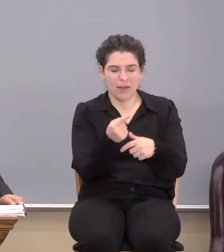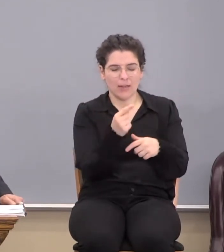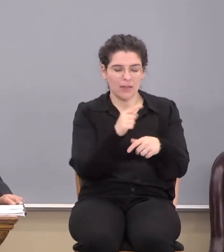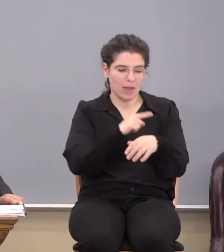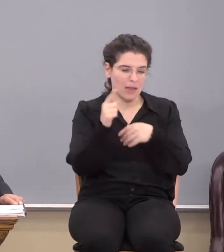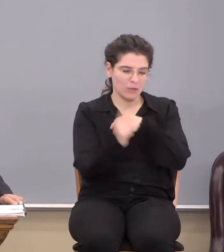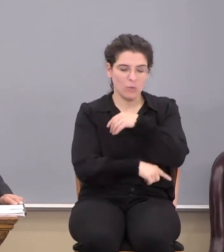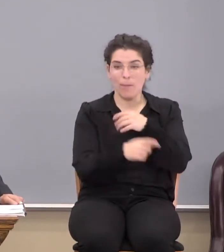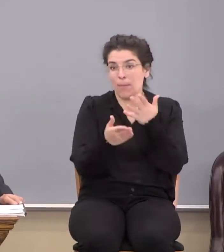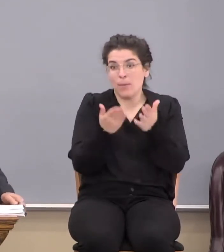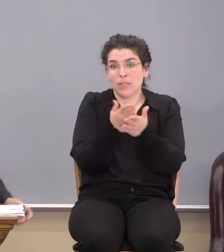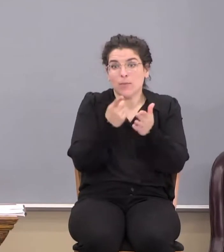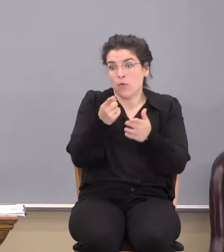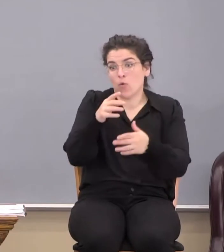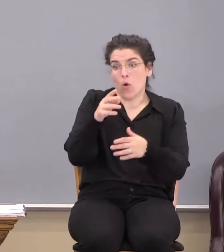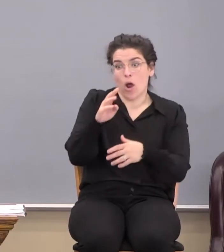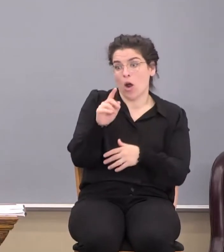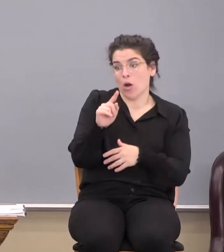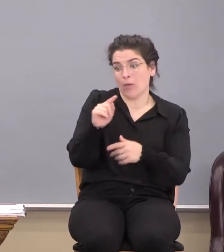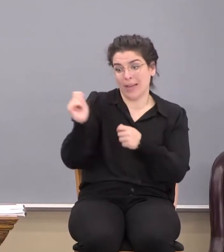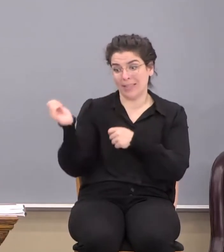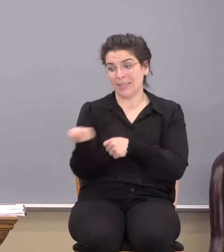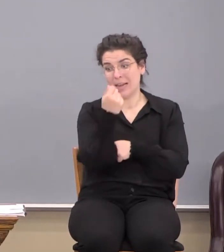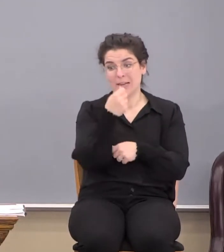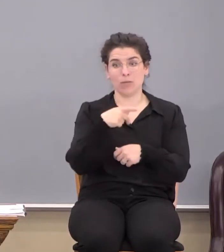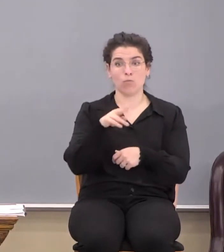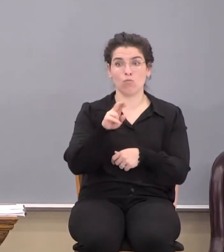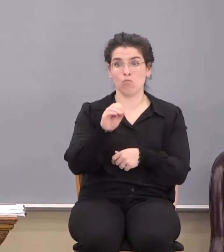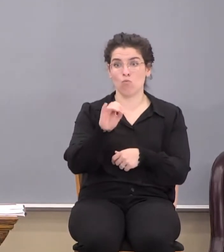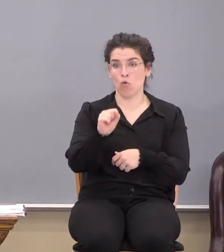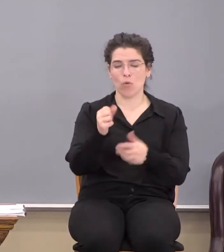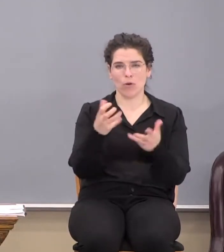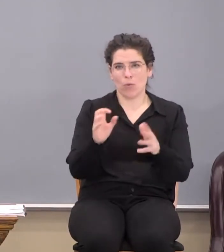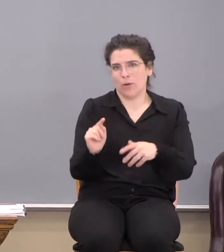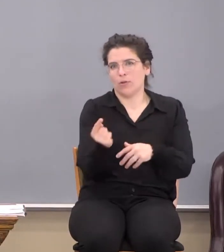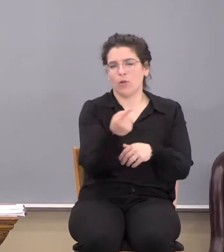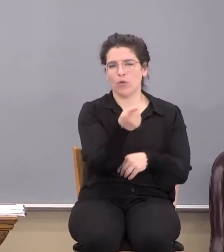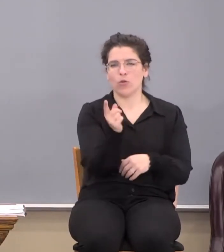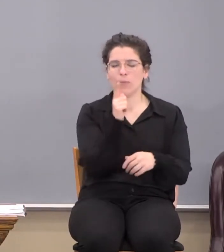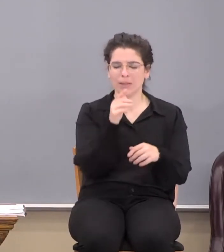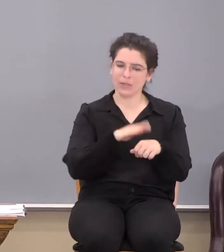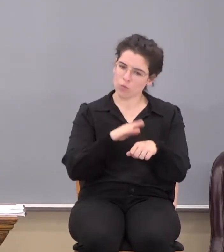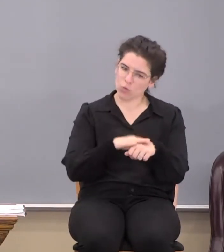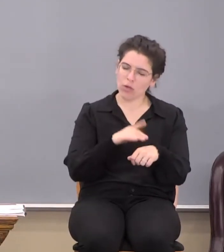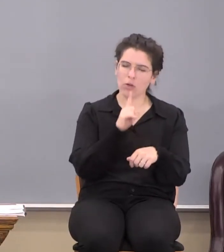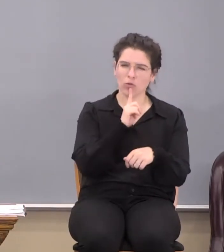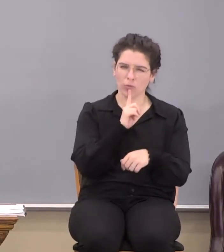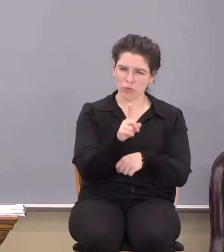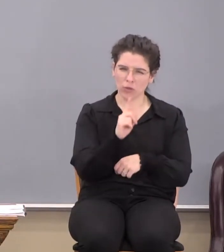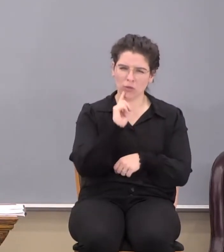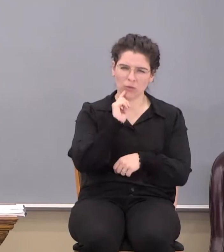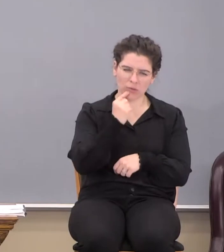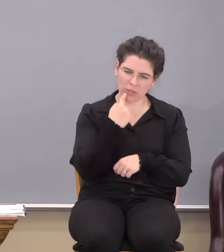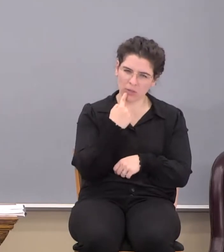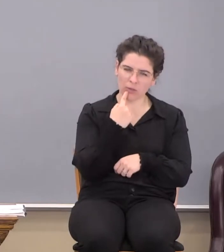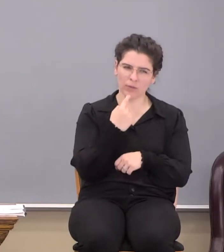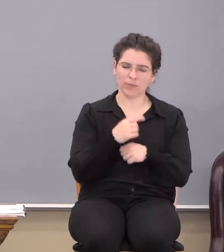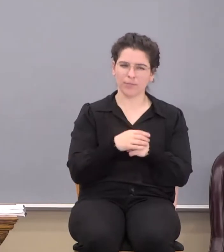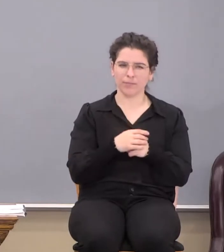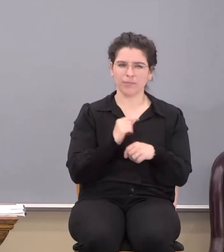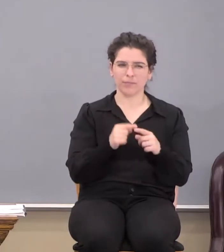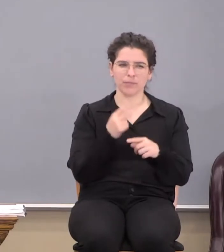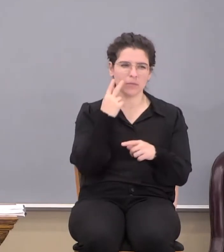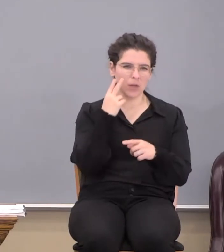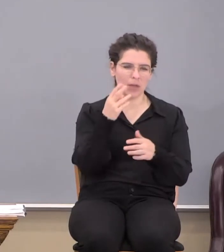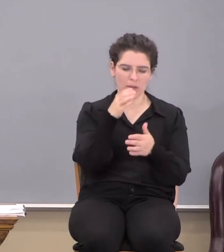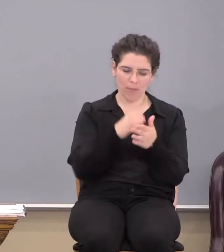you. I did not mean to insult you. Okay? All right. But these warnings are serious. They're real. And when you